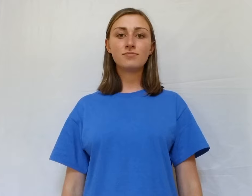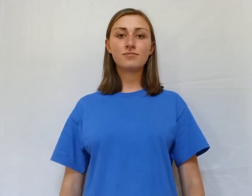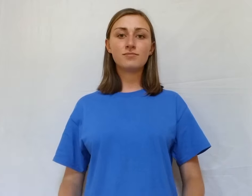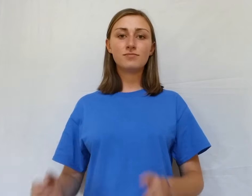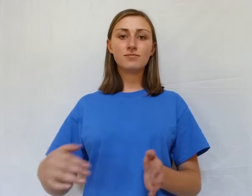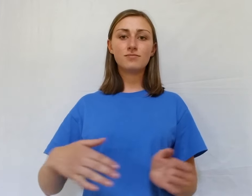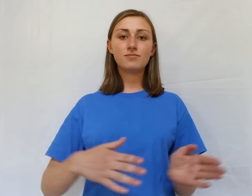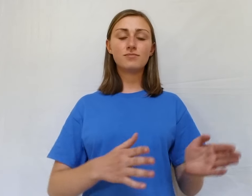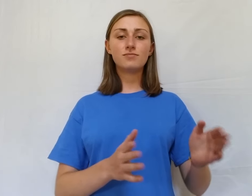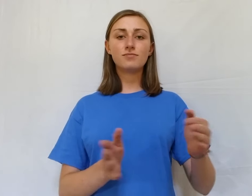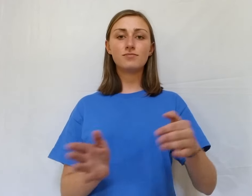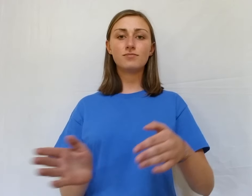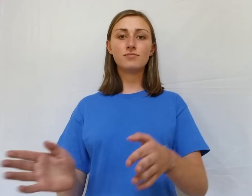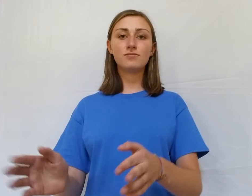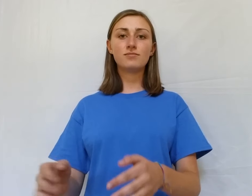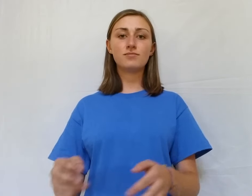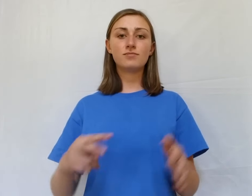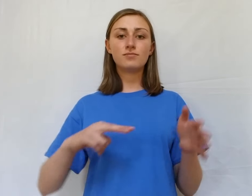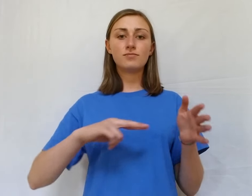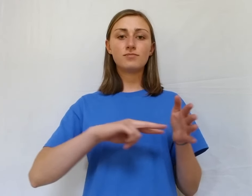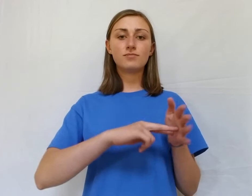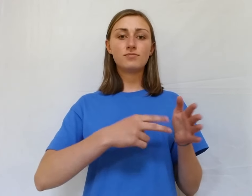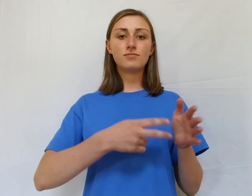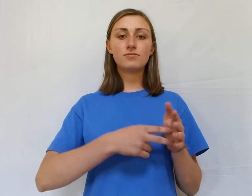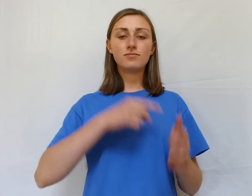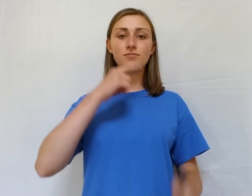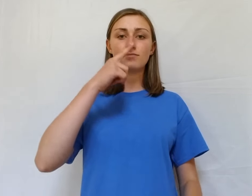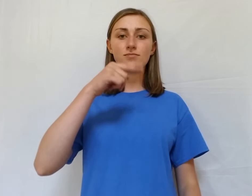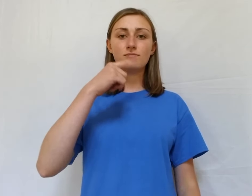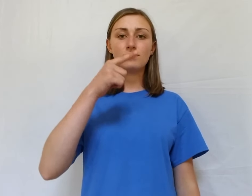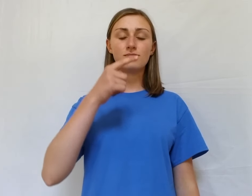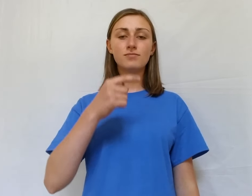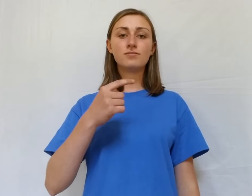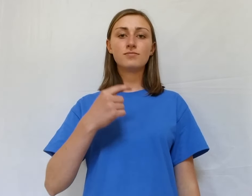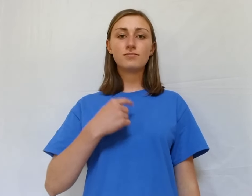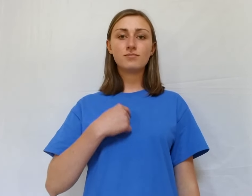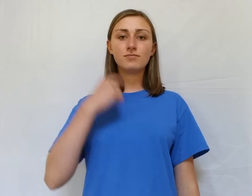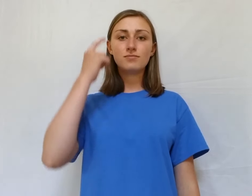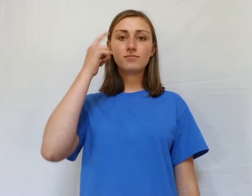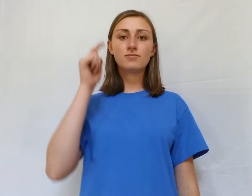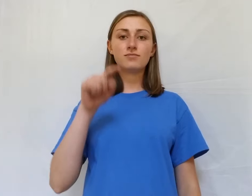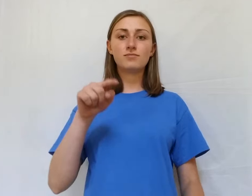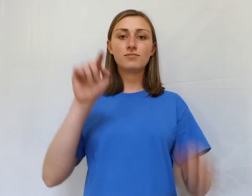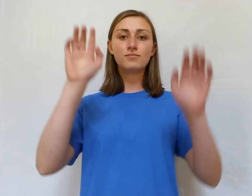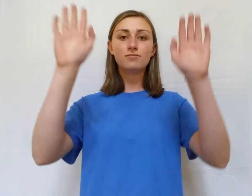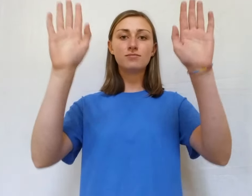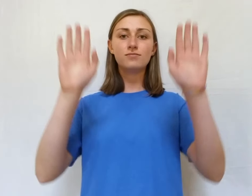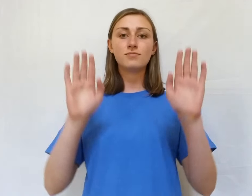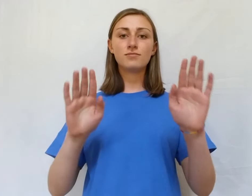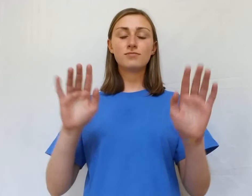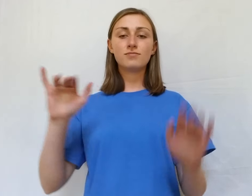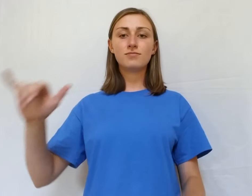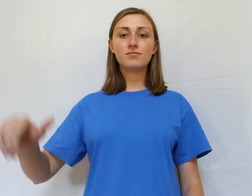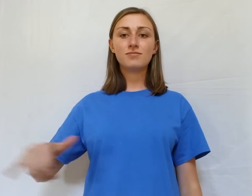And by the way I've been meaning to say I think you're wonderful too